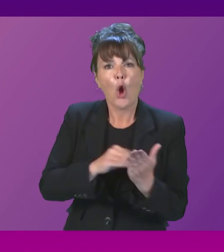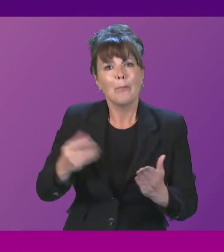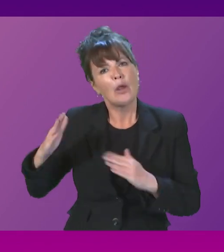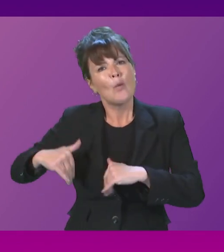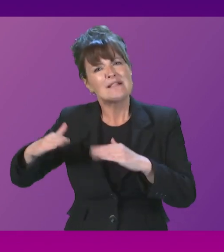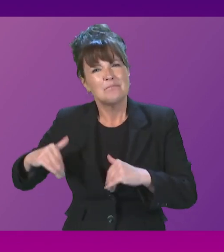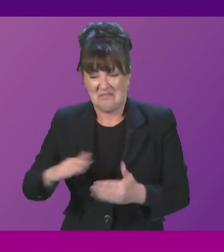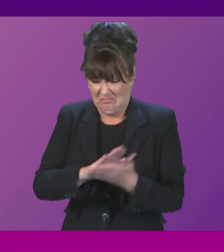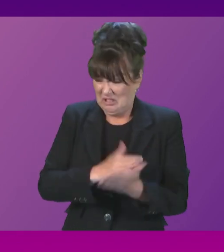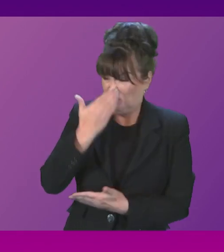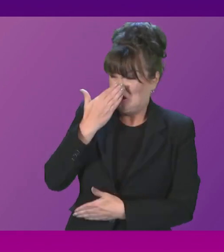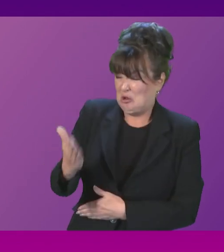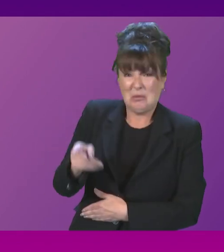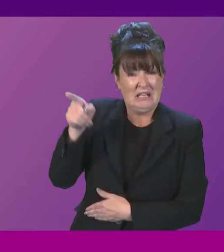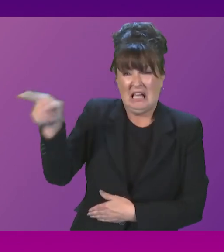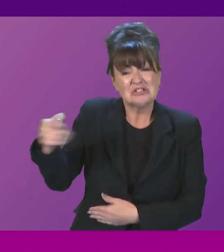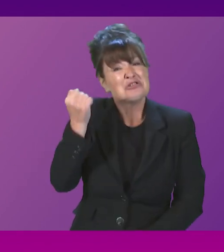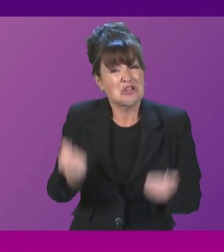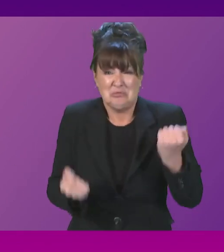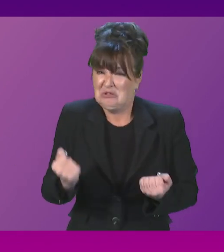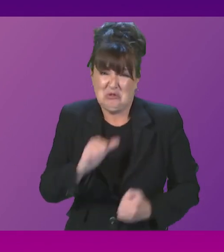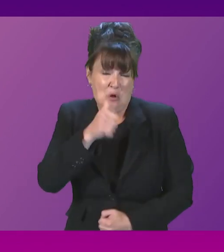about his poor, appalling judgment.